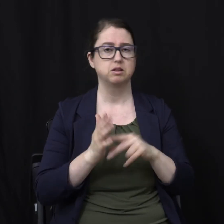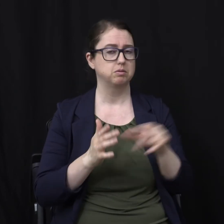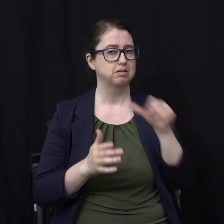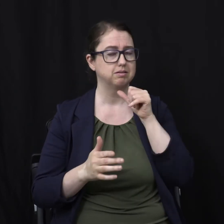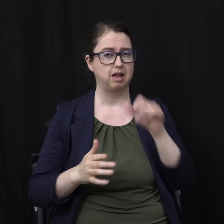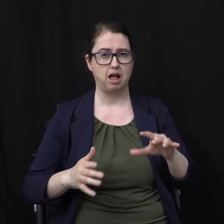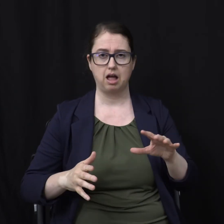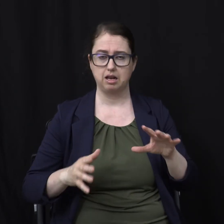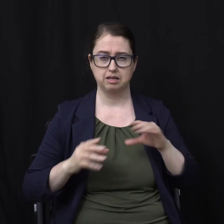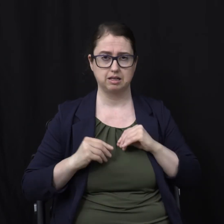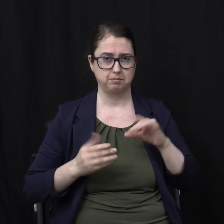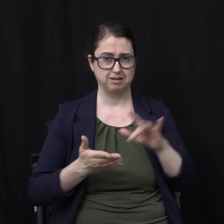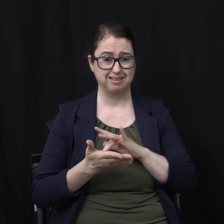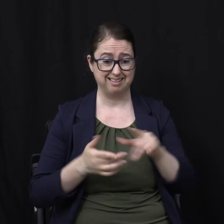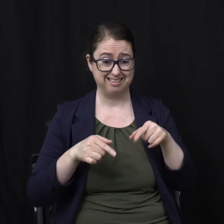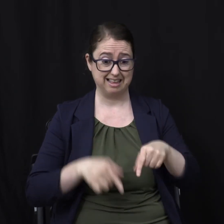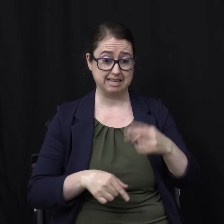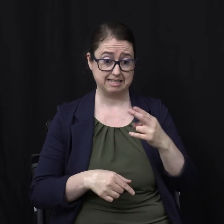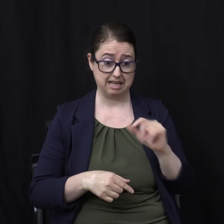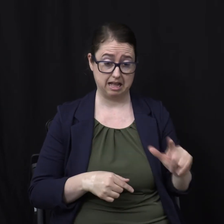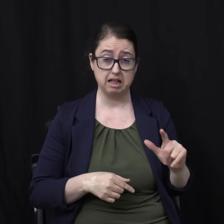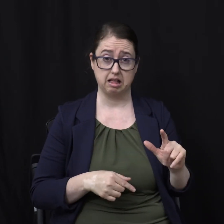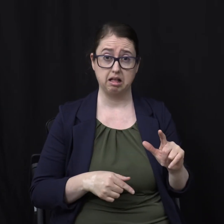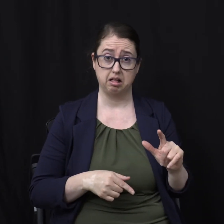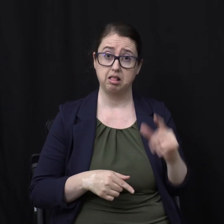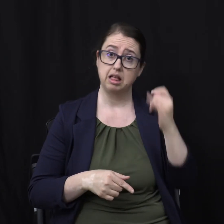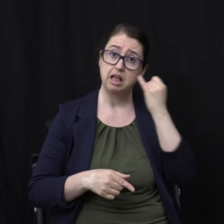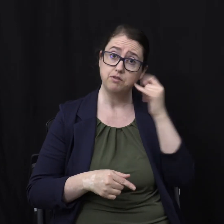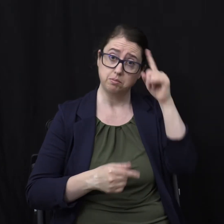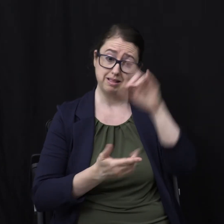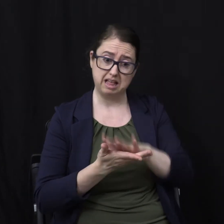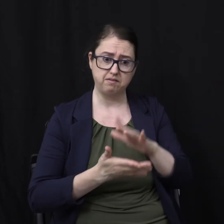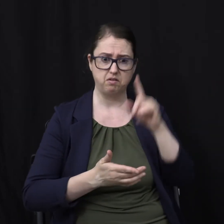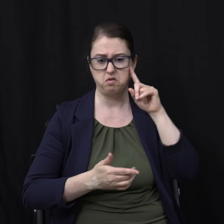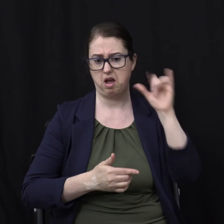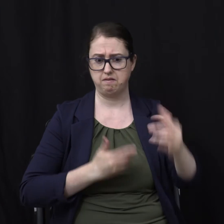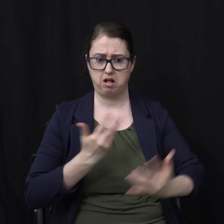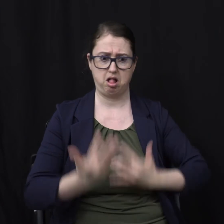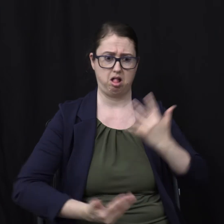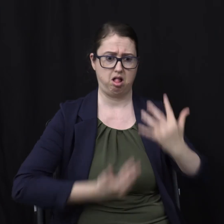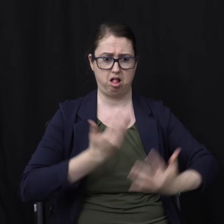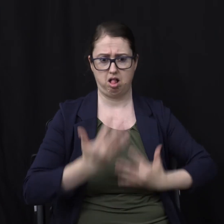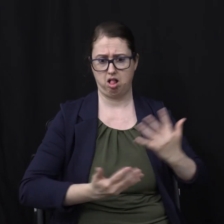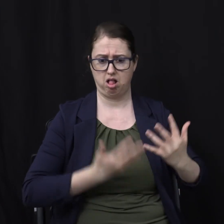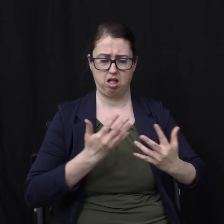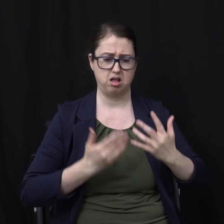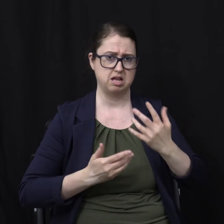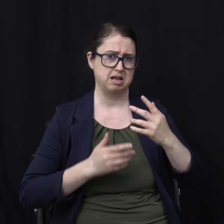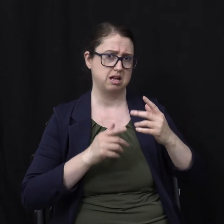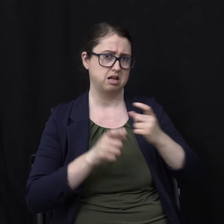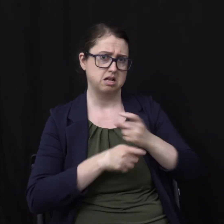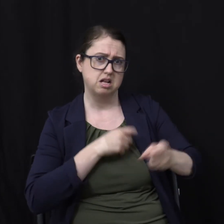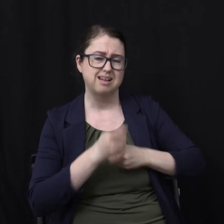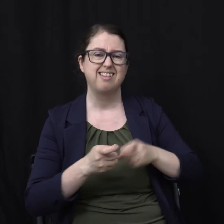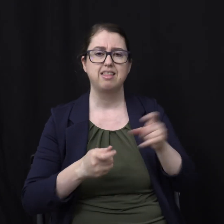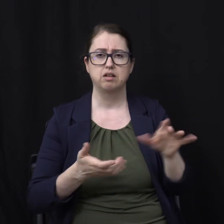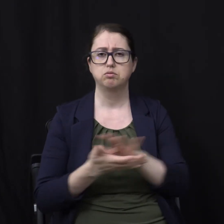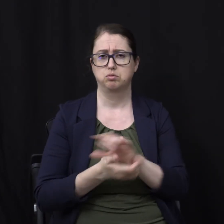Destroys the gospel It says Jesus Didn't pay for our sins That's a destructive And deadly myth Just right there